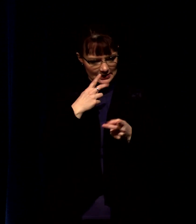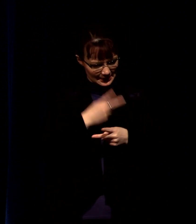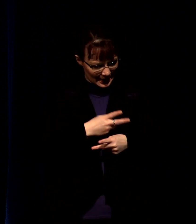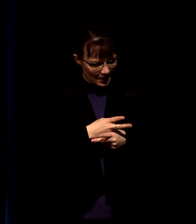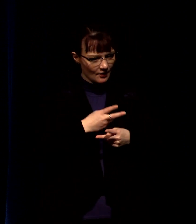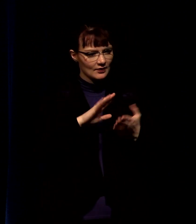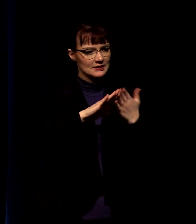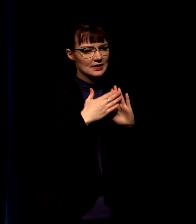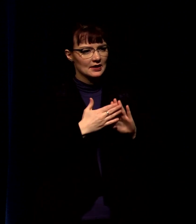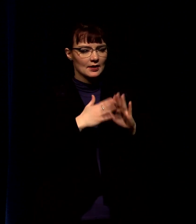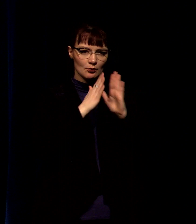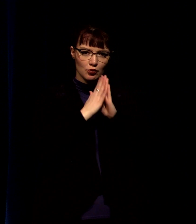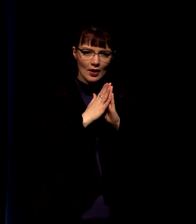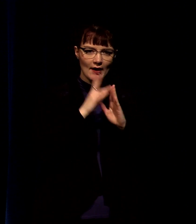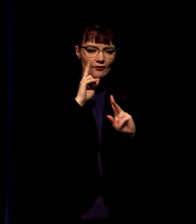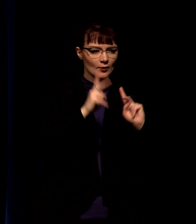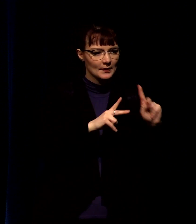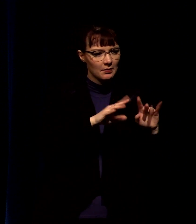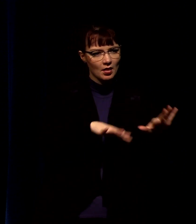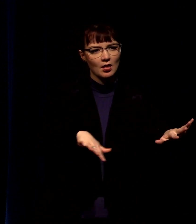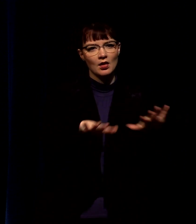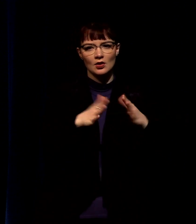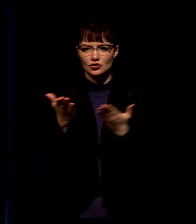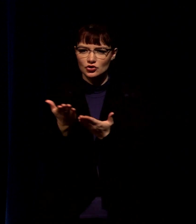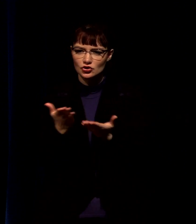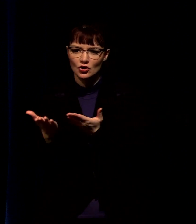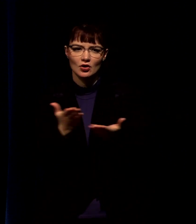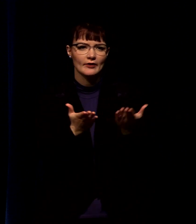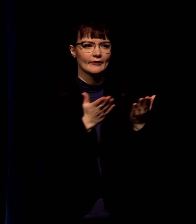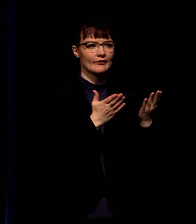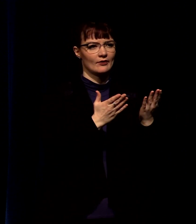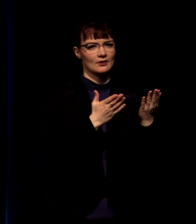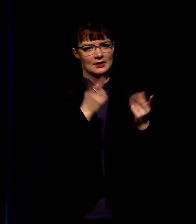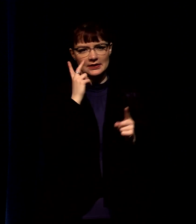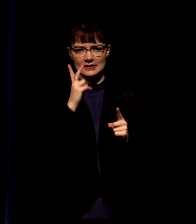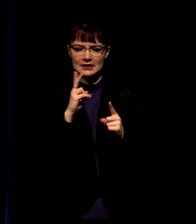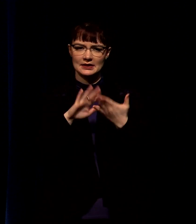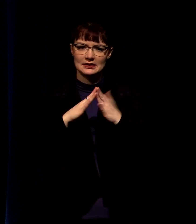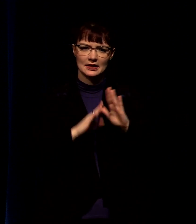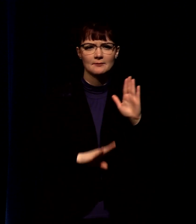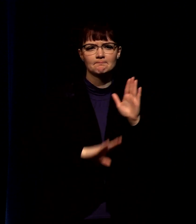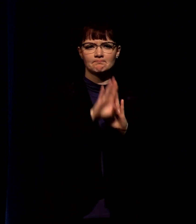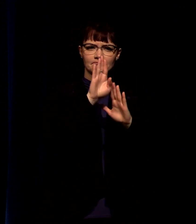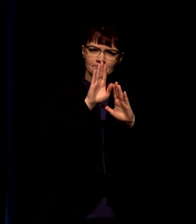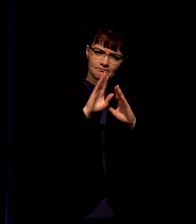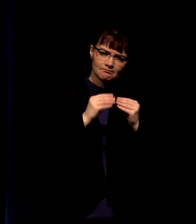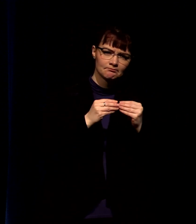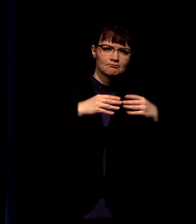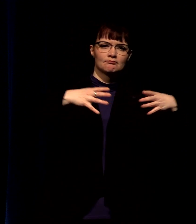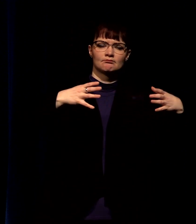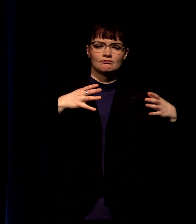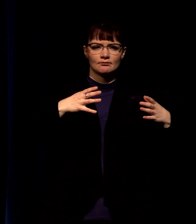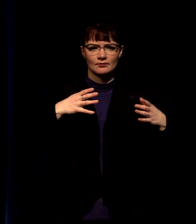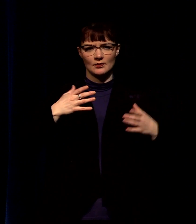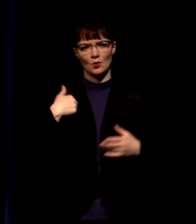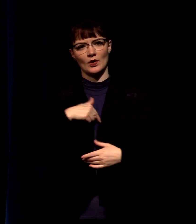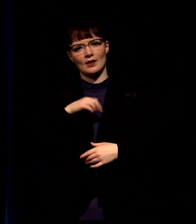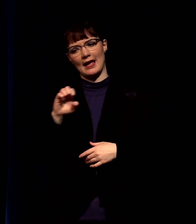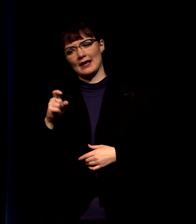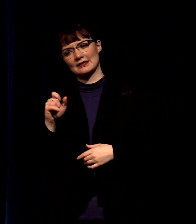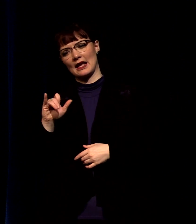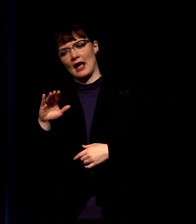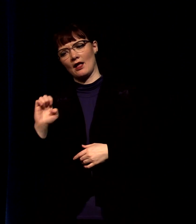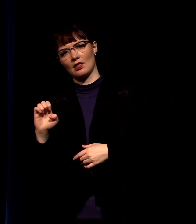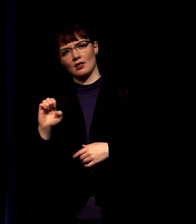care of our city to pray for it to serve it to see it flourish peter tells us that we're sojourners and exiles